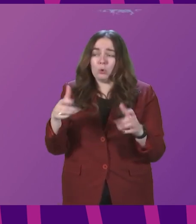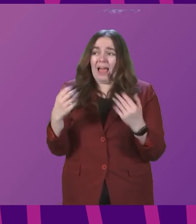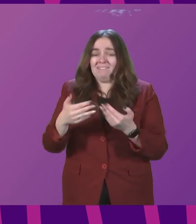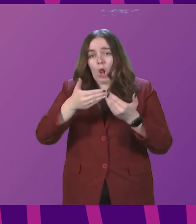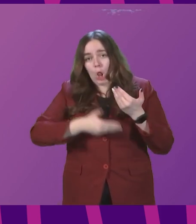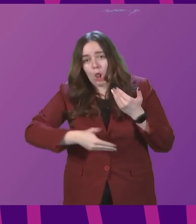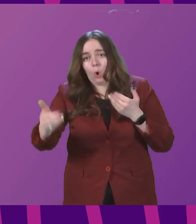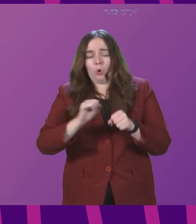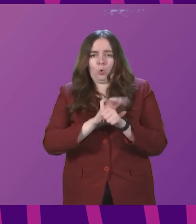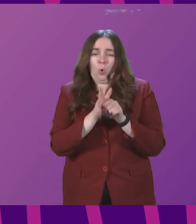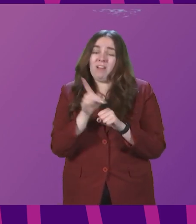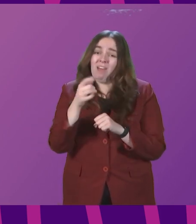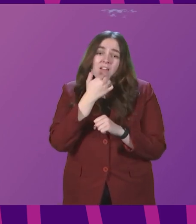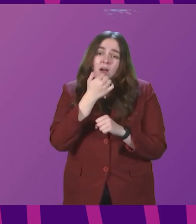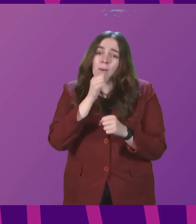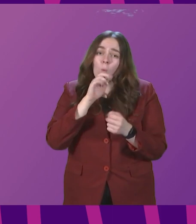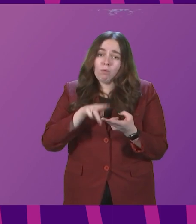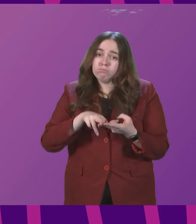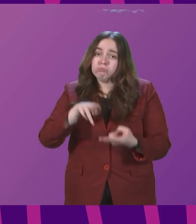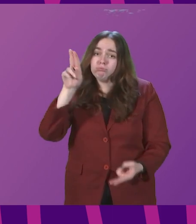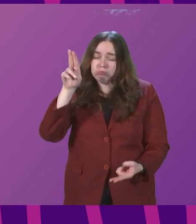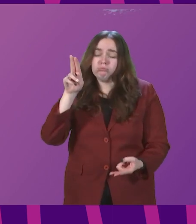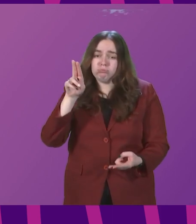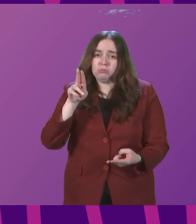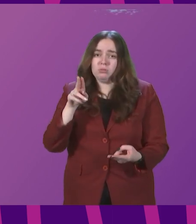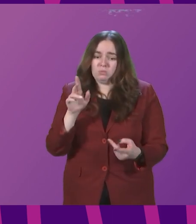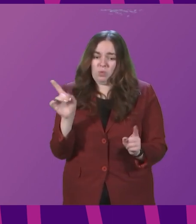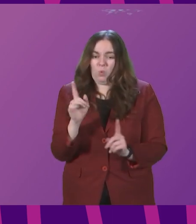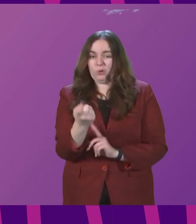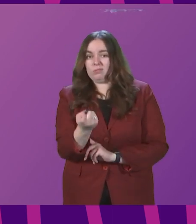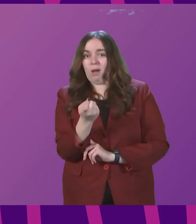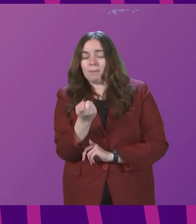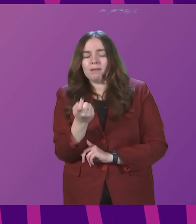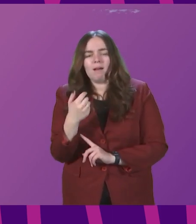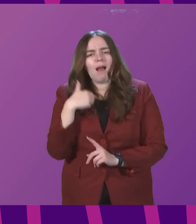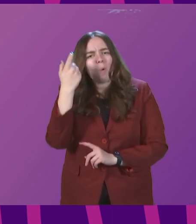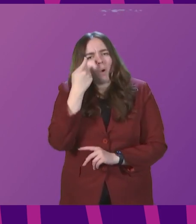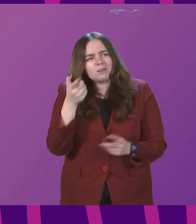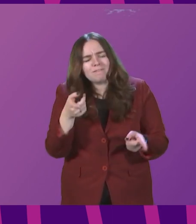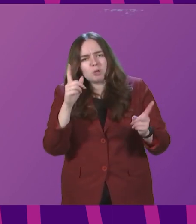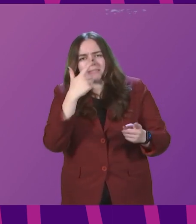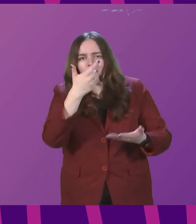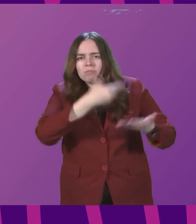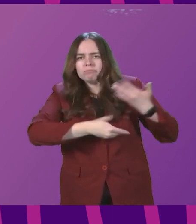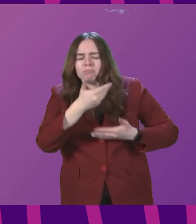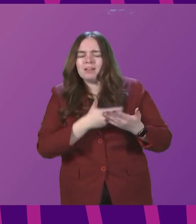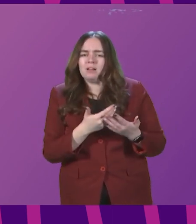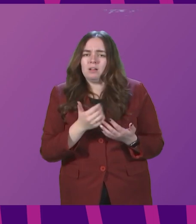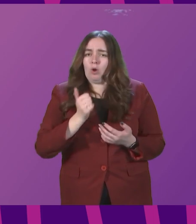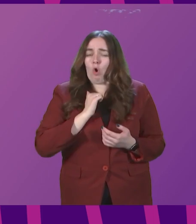number is surely going to rise with the surge that we currently face. I wonder if the First Minister can tell us that more